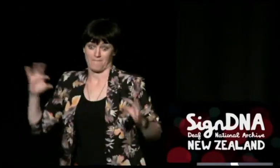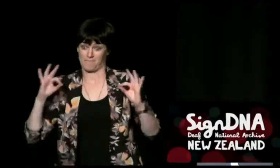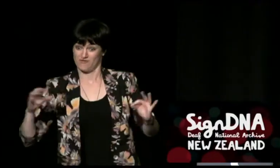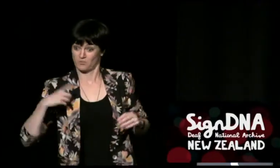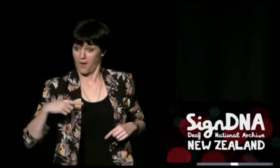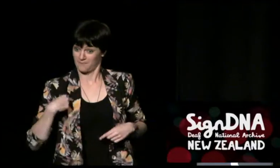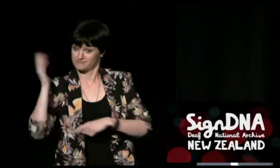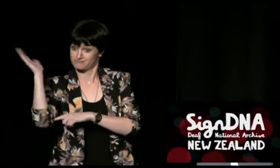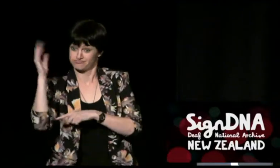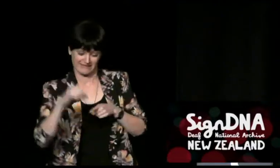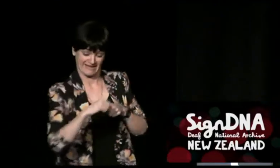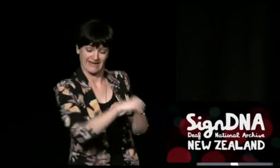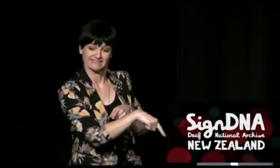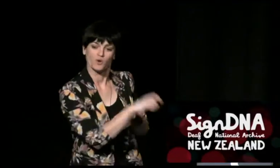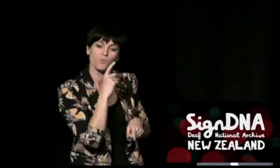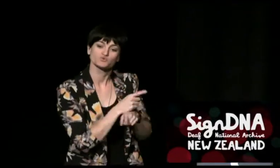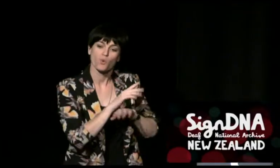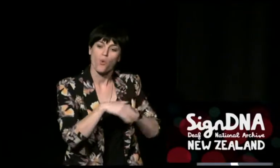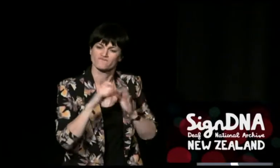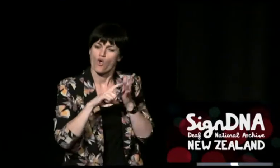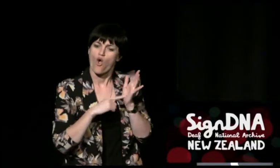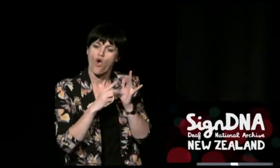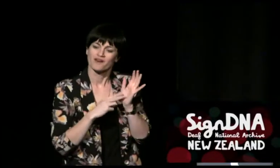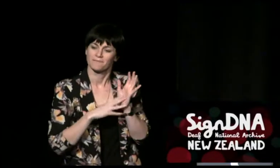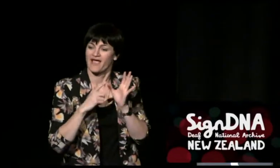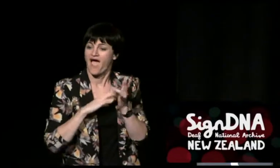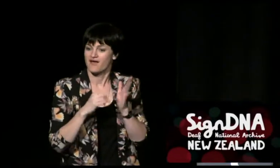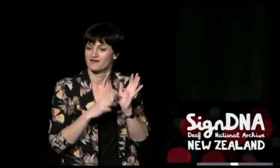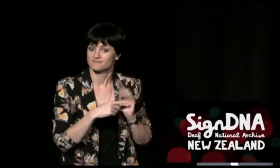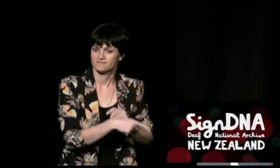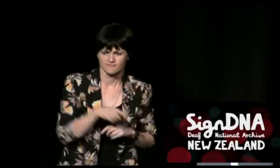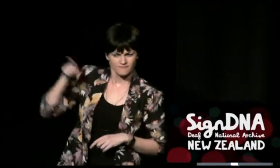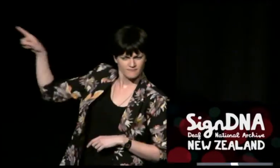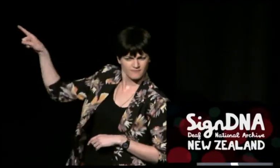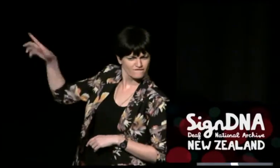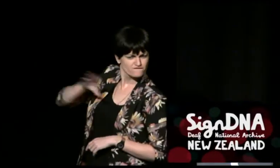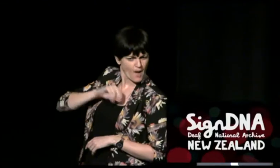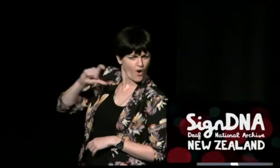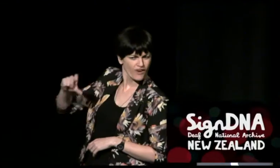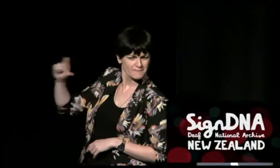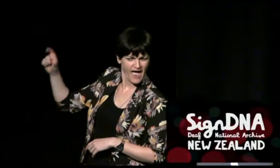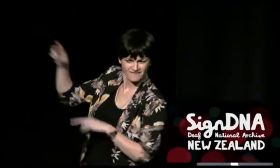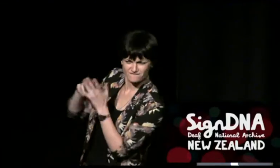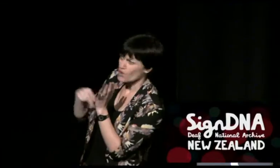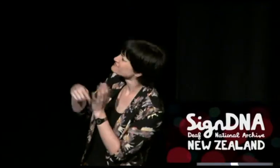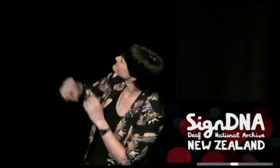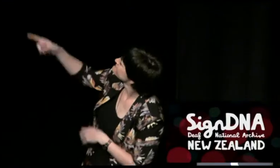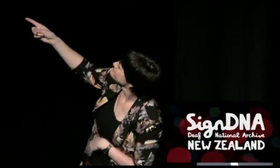might have triggered some connections for you or recollections it is a font based on the